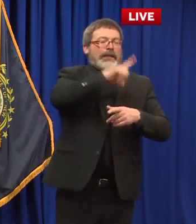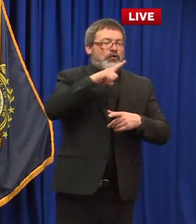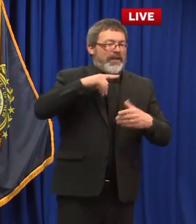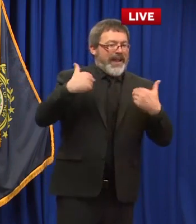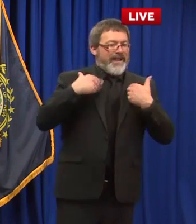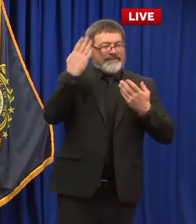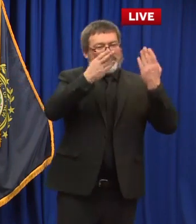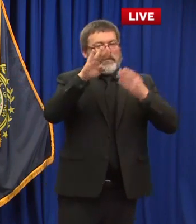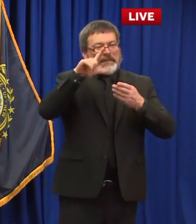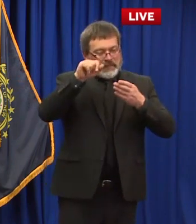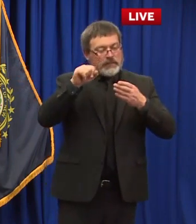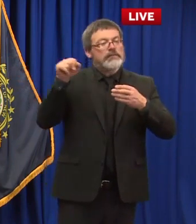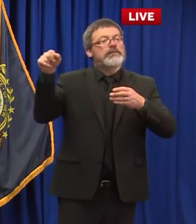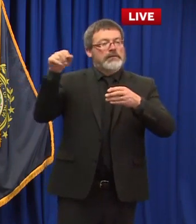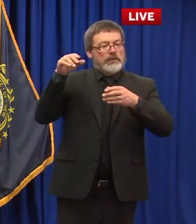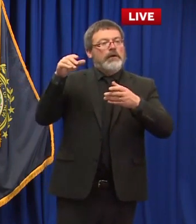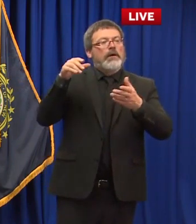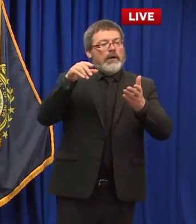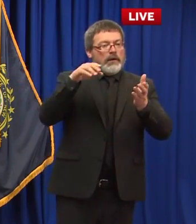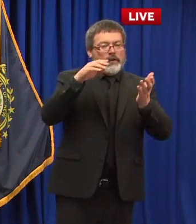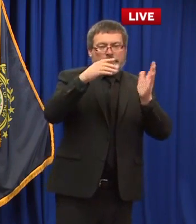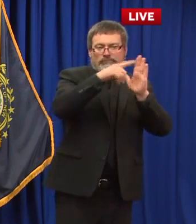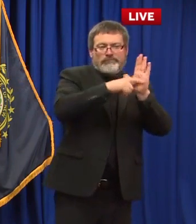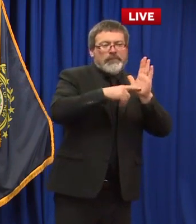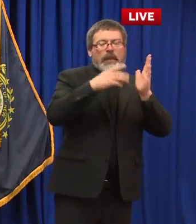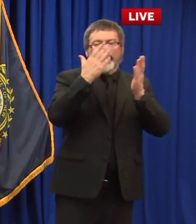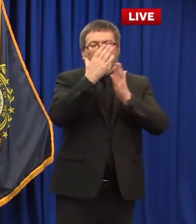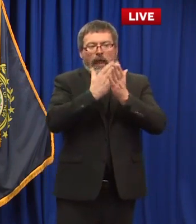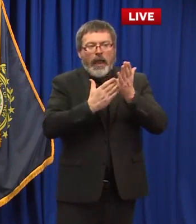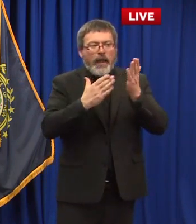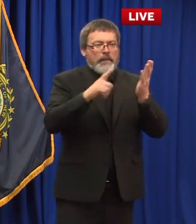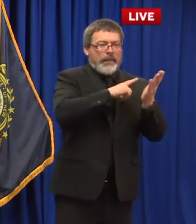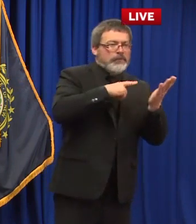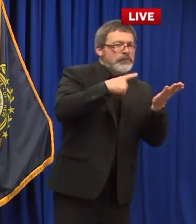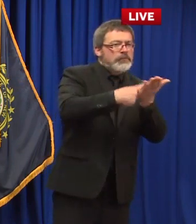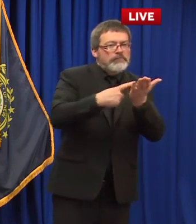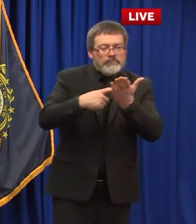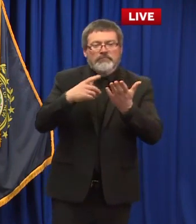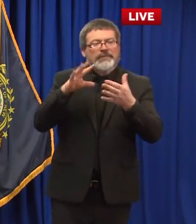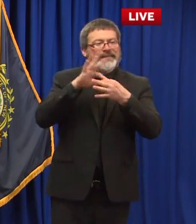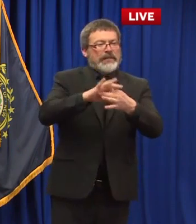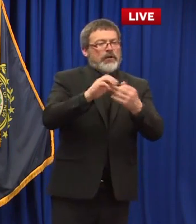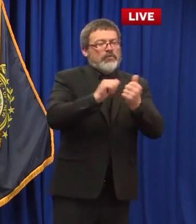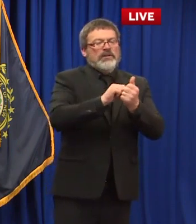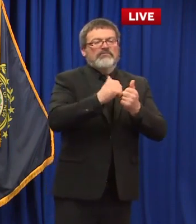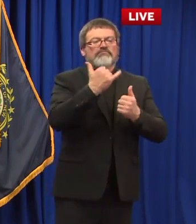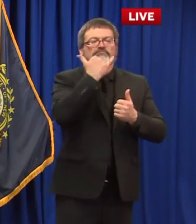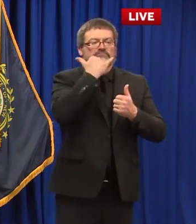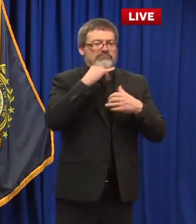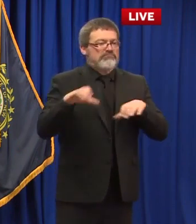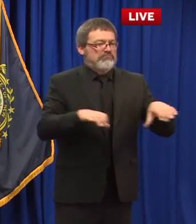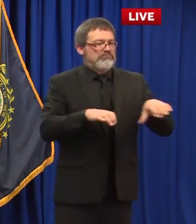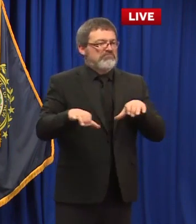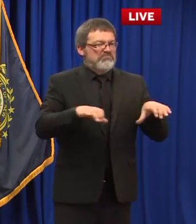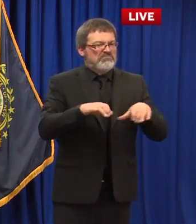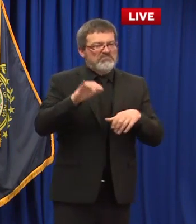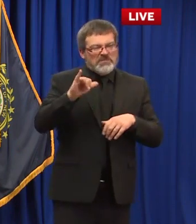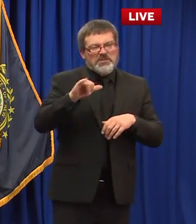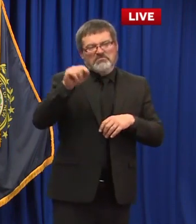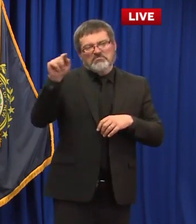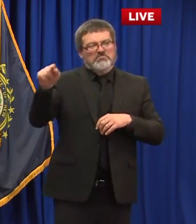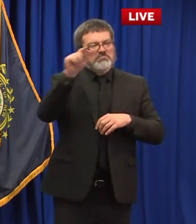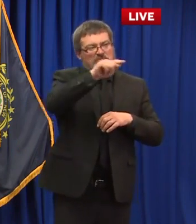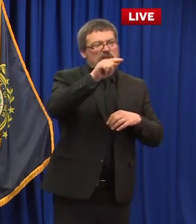report misconduct by fellow officers weekly standards and training and then there's another bill that would be a study committee